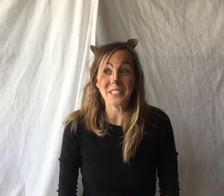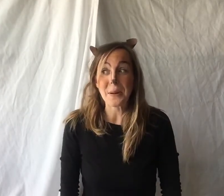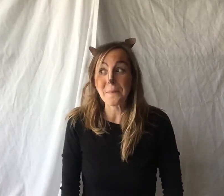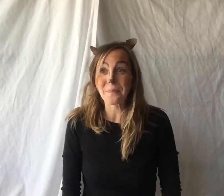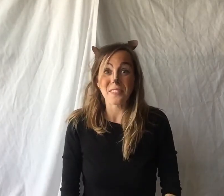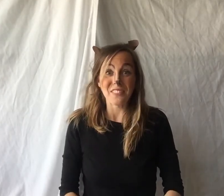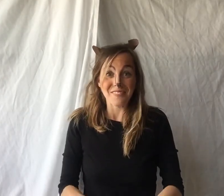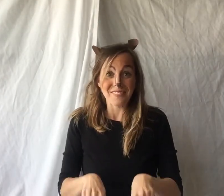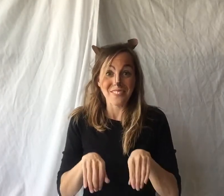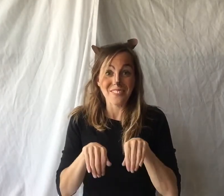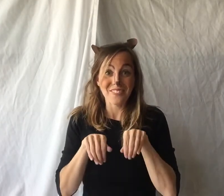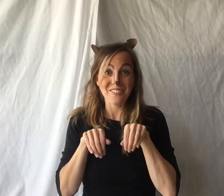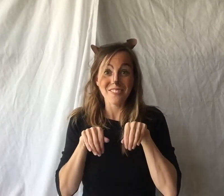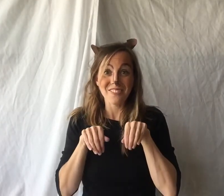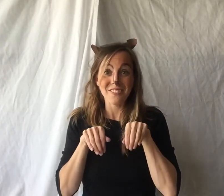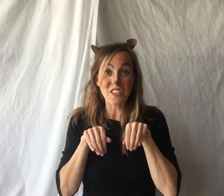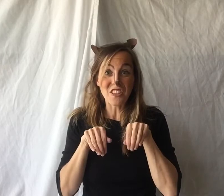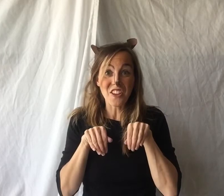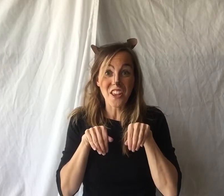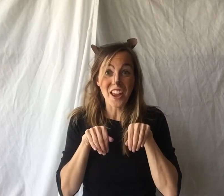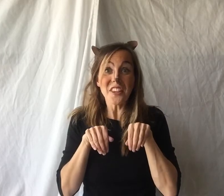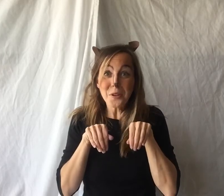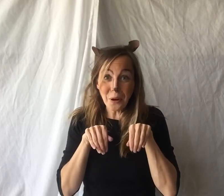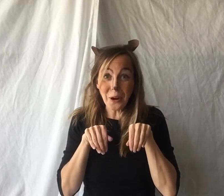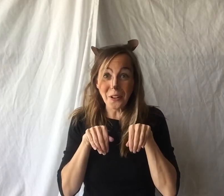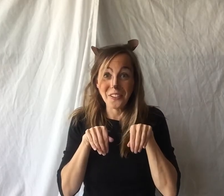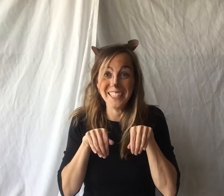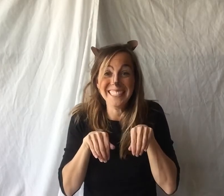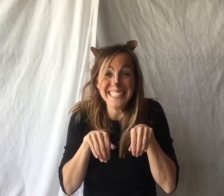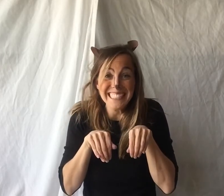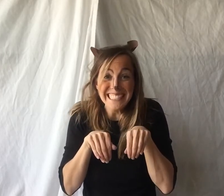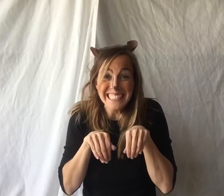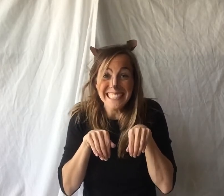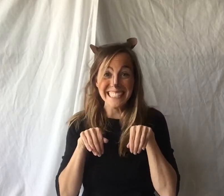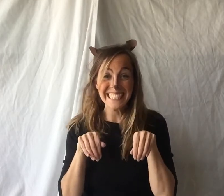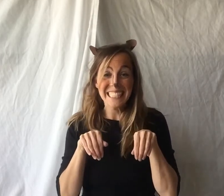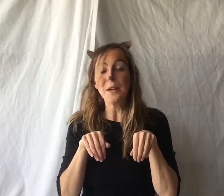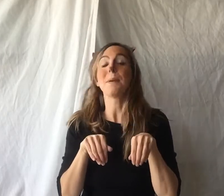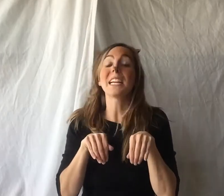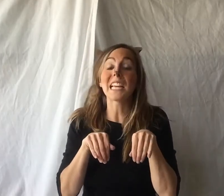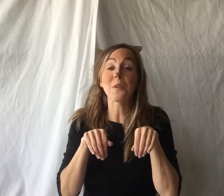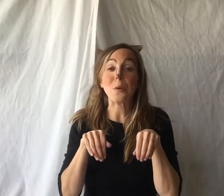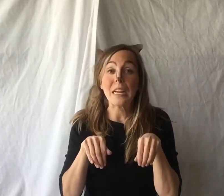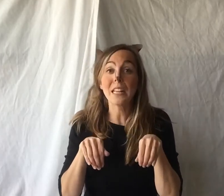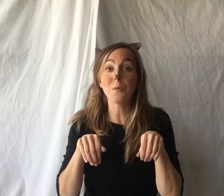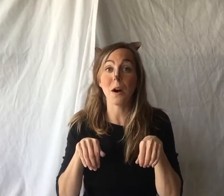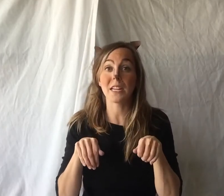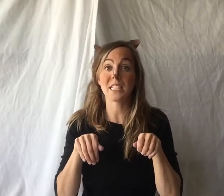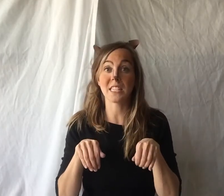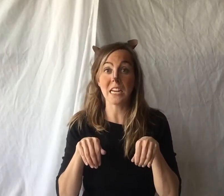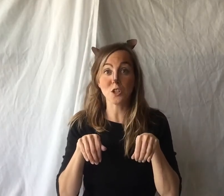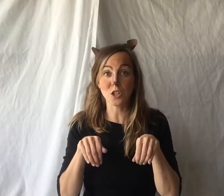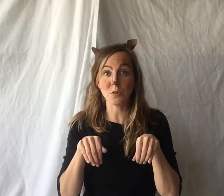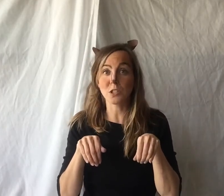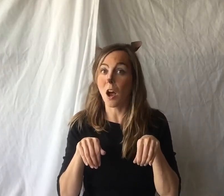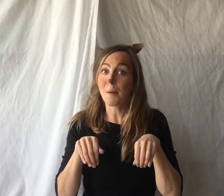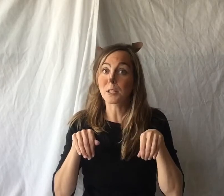squirrel because I really wanted to sing to you a song about